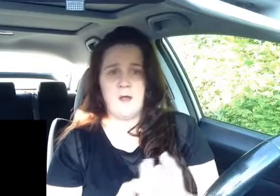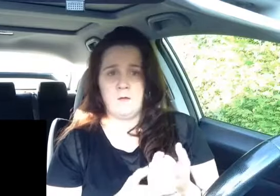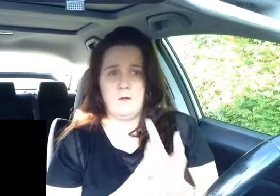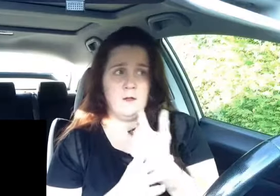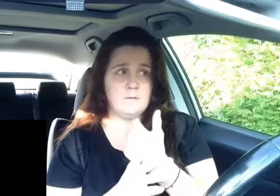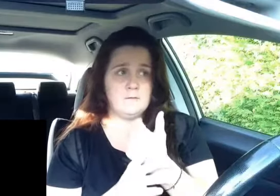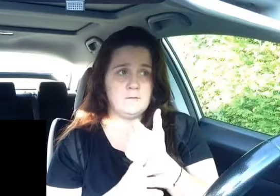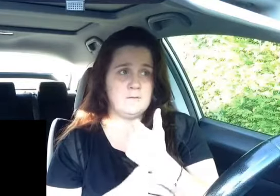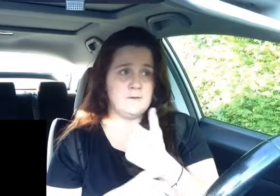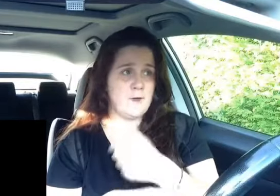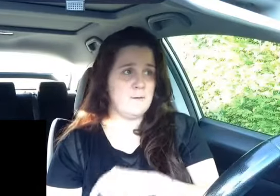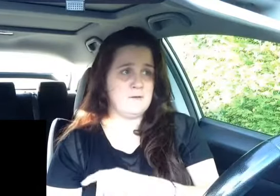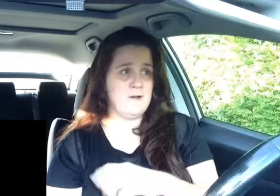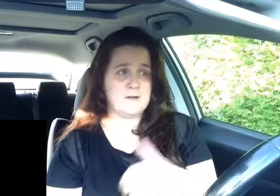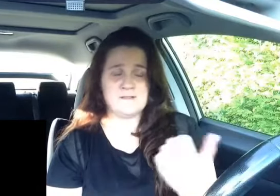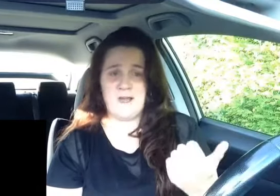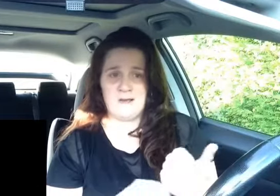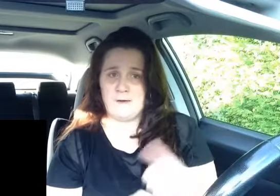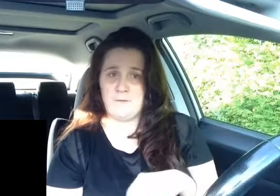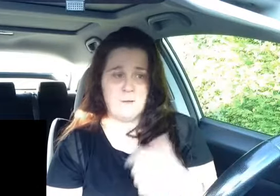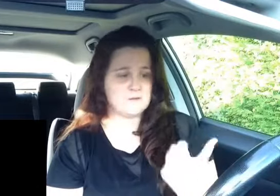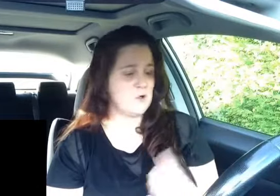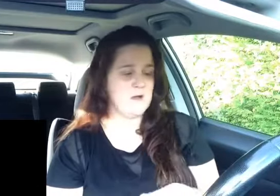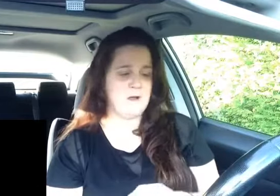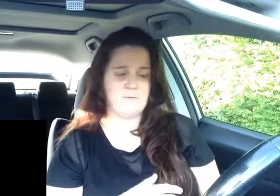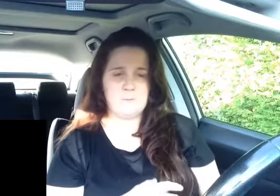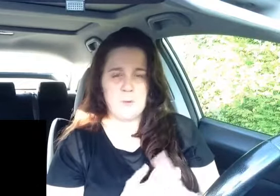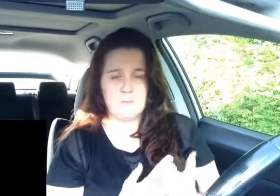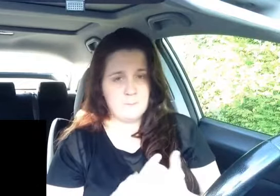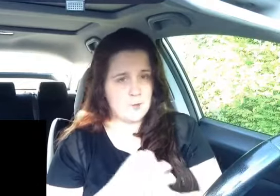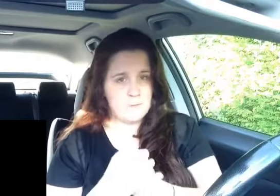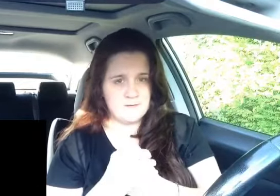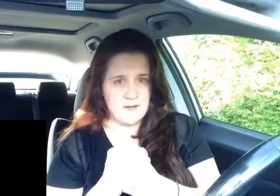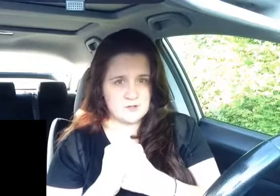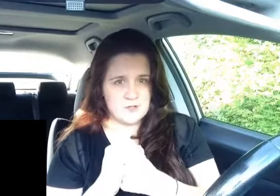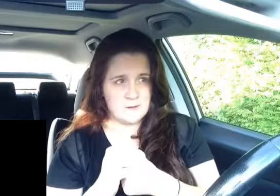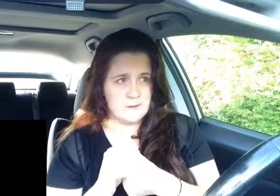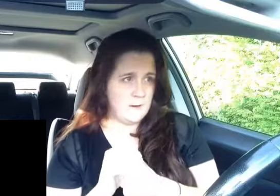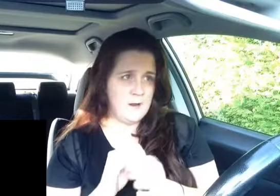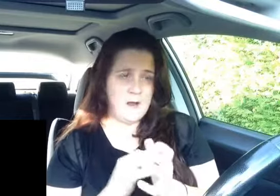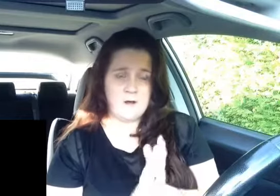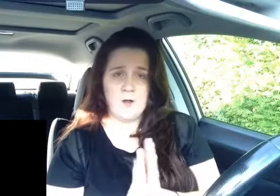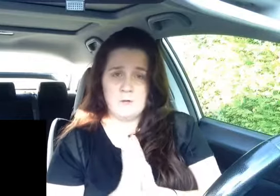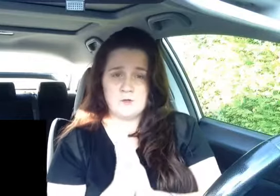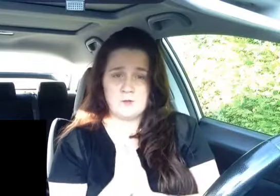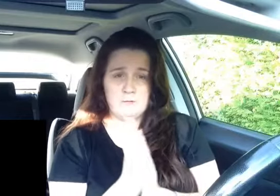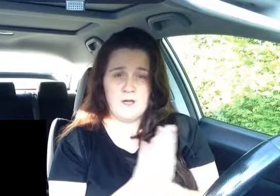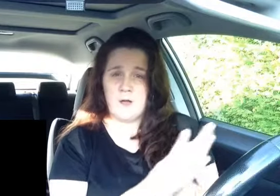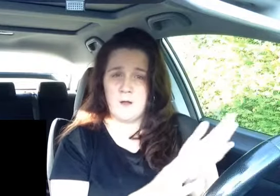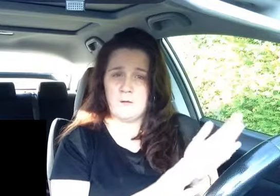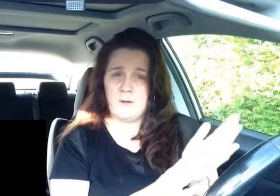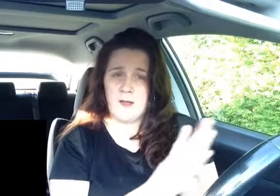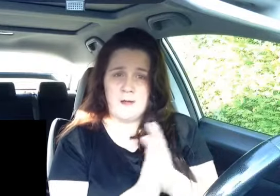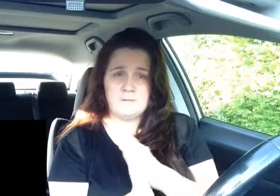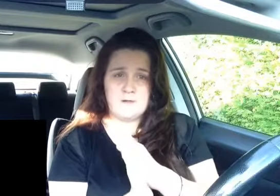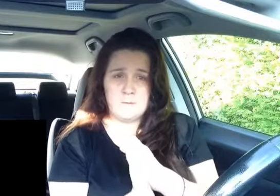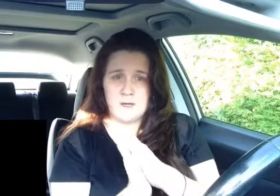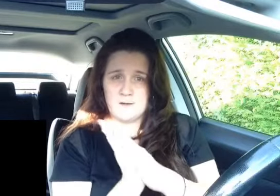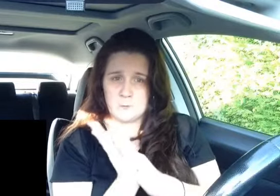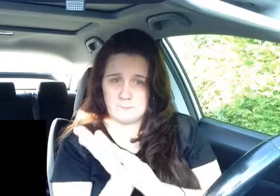go like i said if anyone's got any others pop them in my comment section and hope you enjoyed the video and see you in my next one